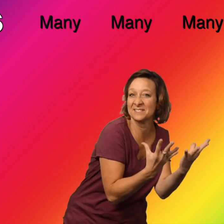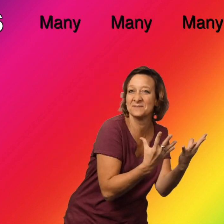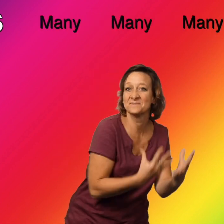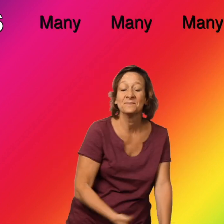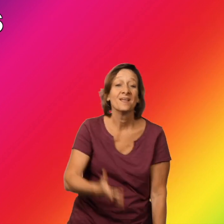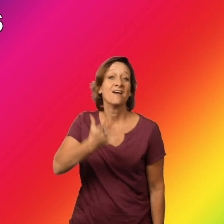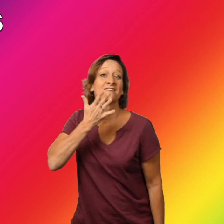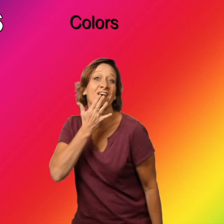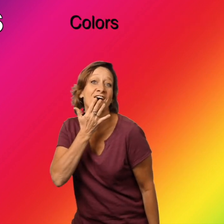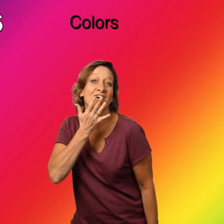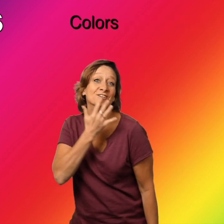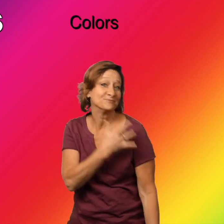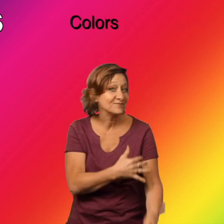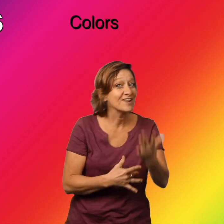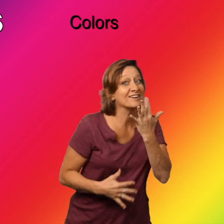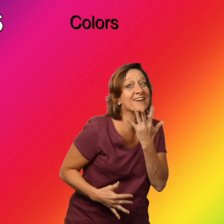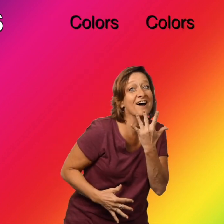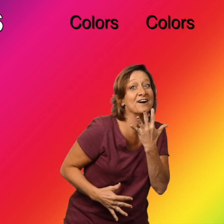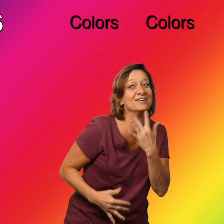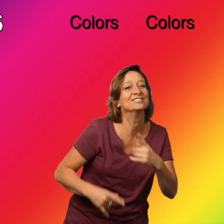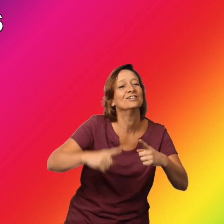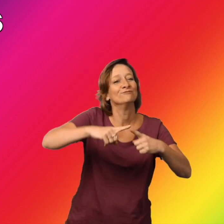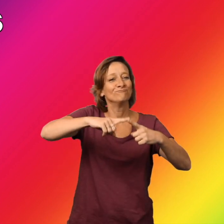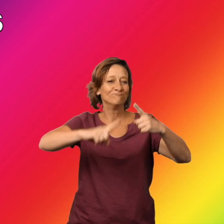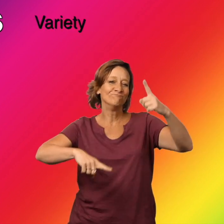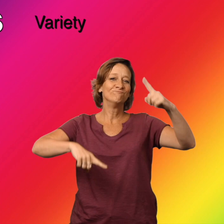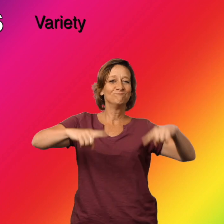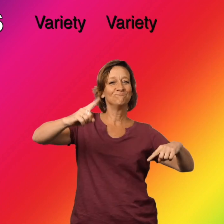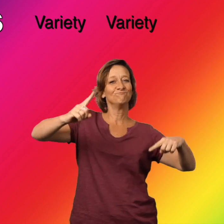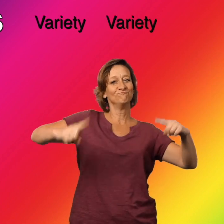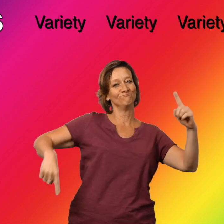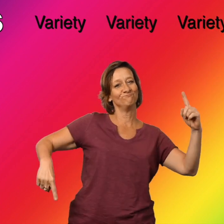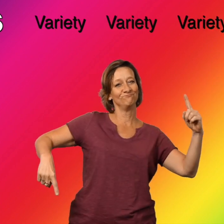many Colors, colors, variety, variety, variety